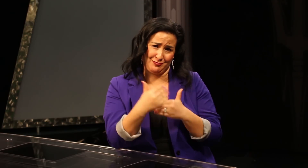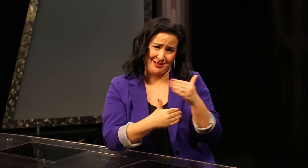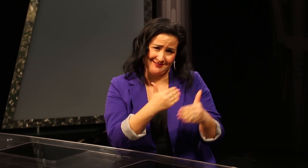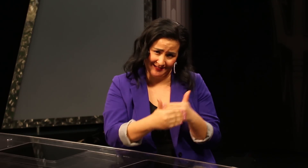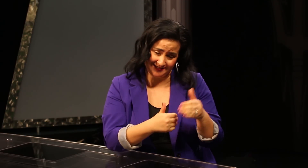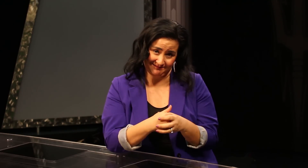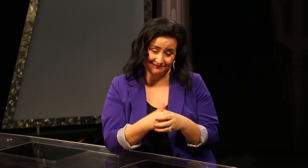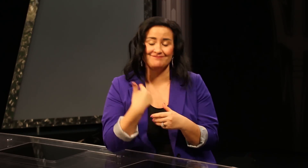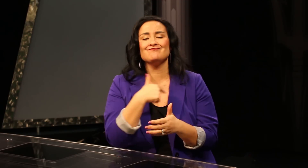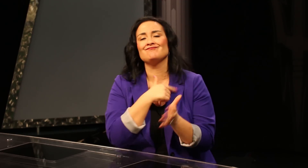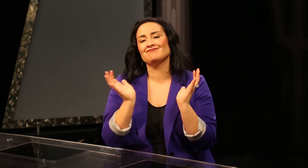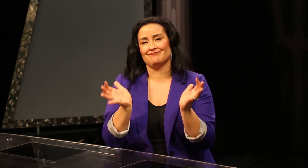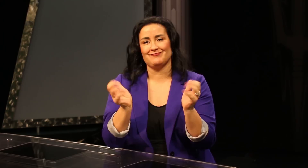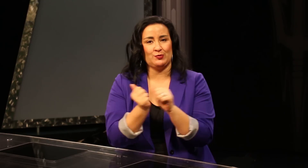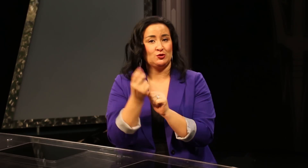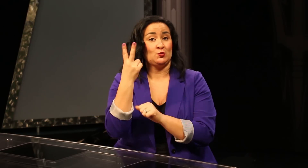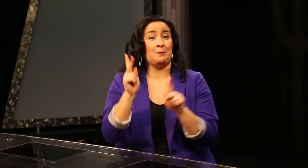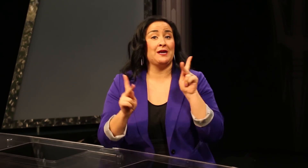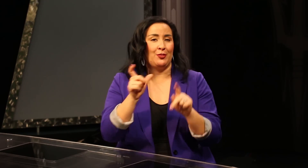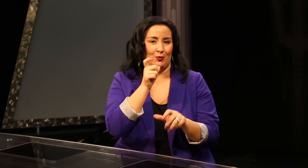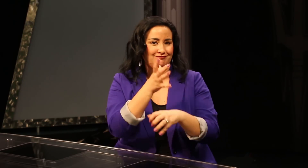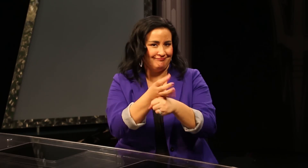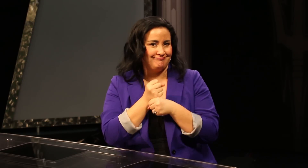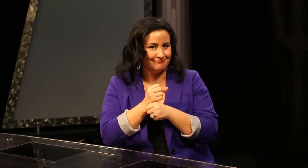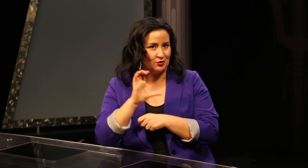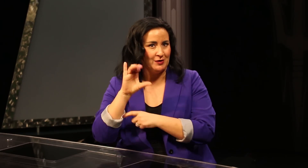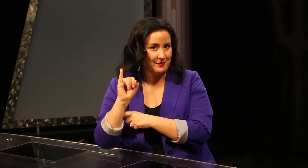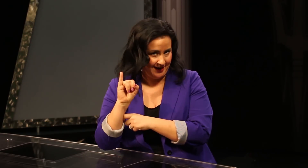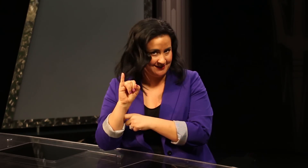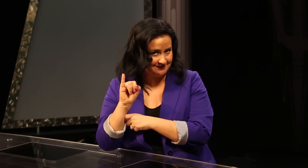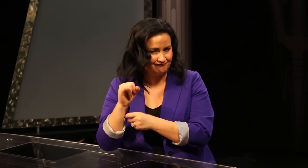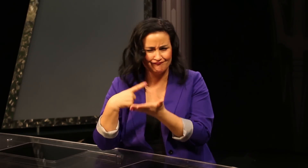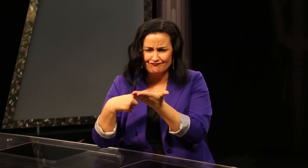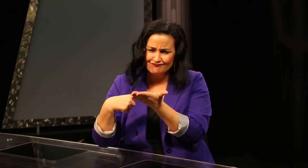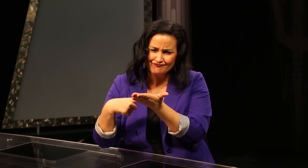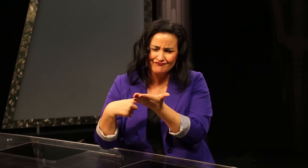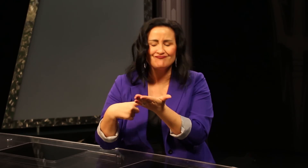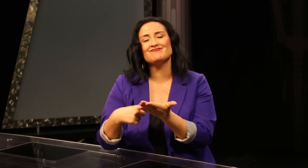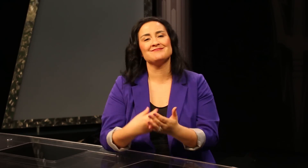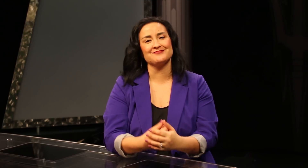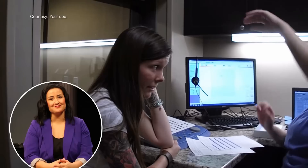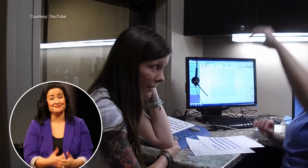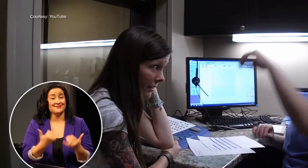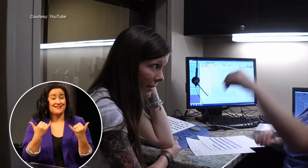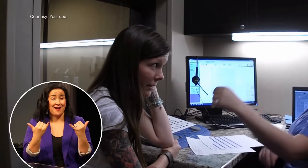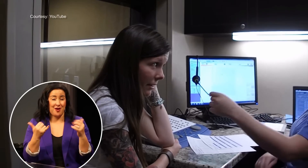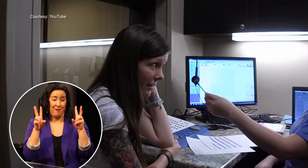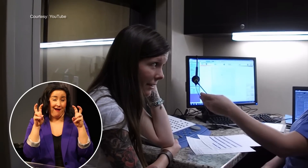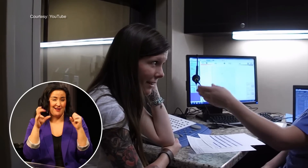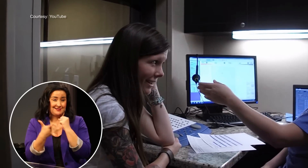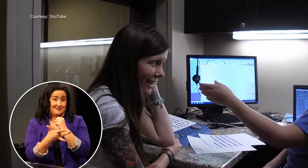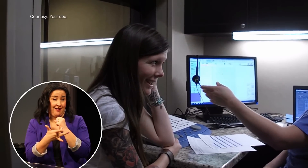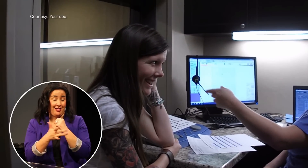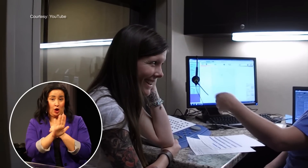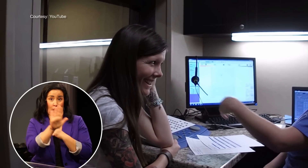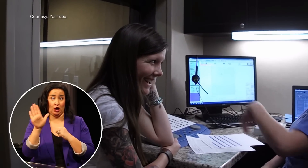it we spoke with two cochlear implant recipients about this process so now technically your devices are